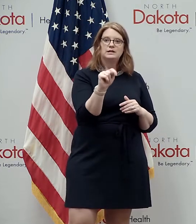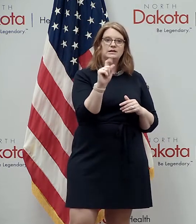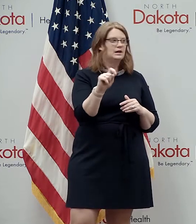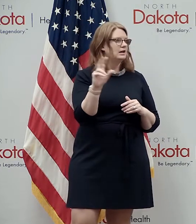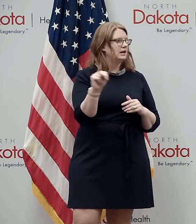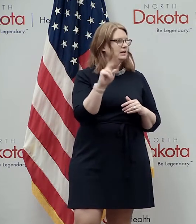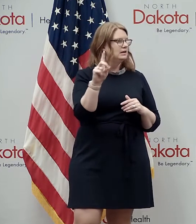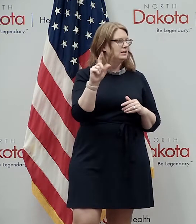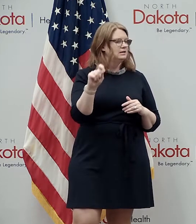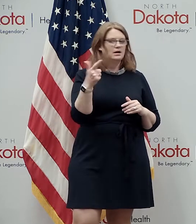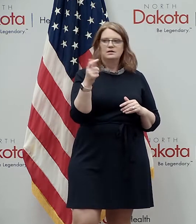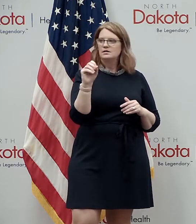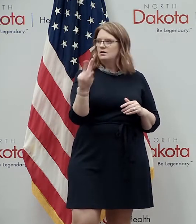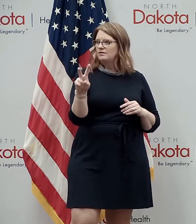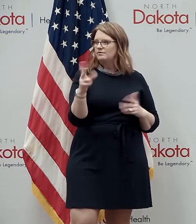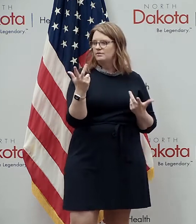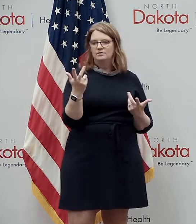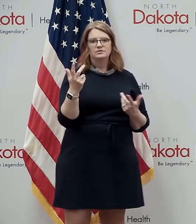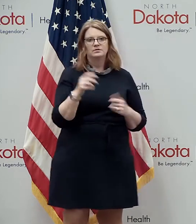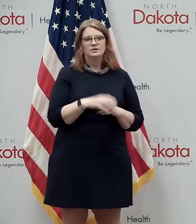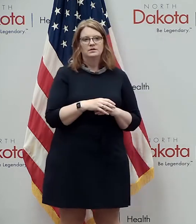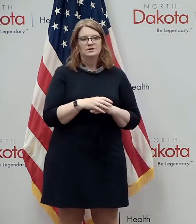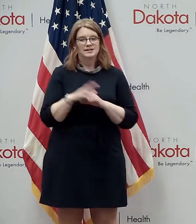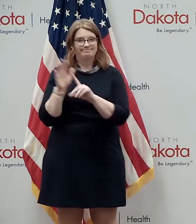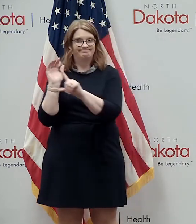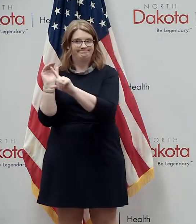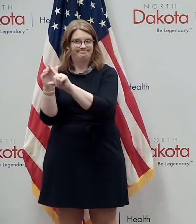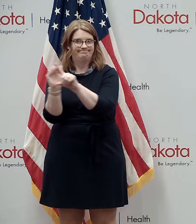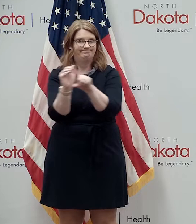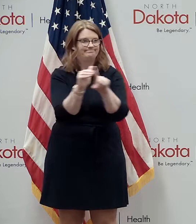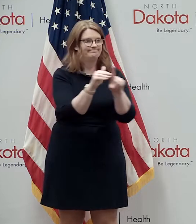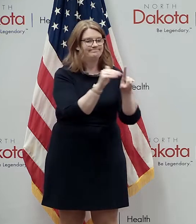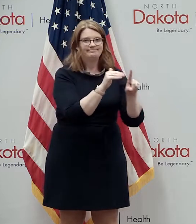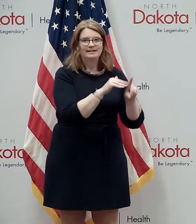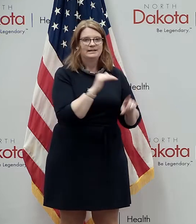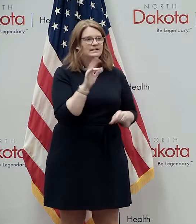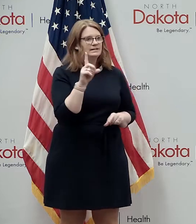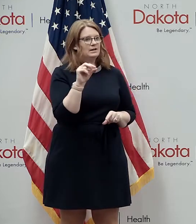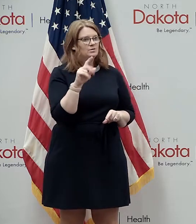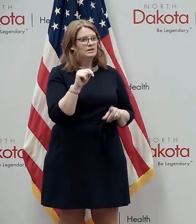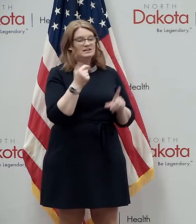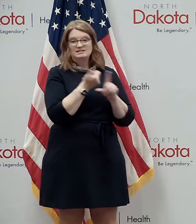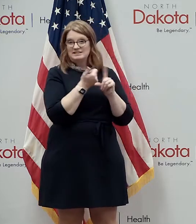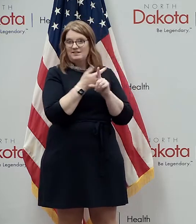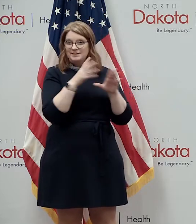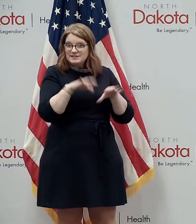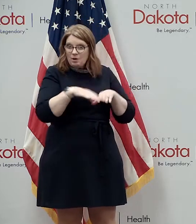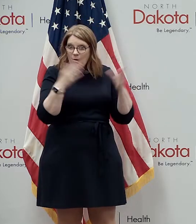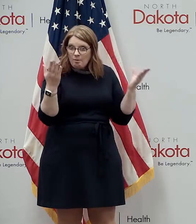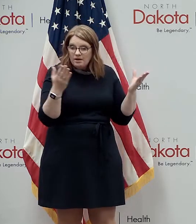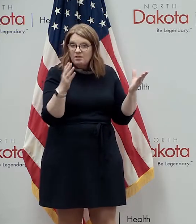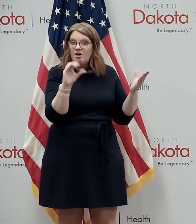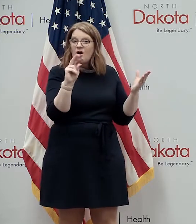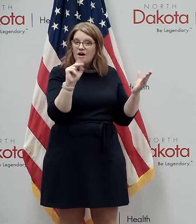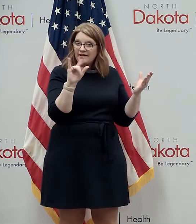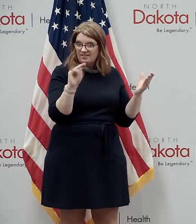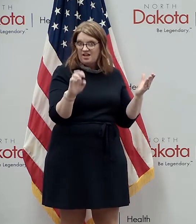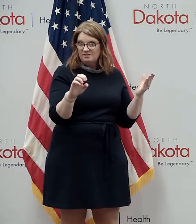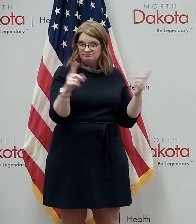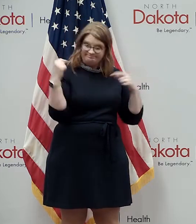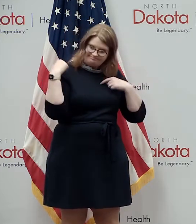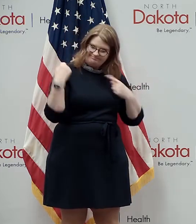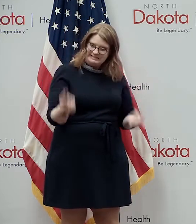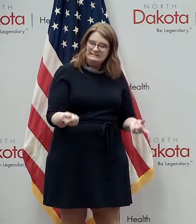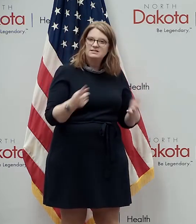.gov and again some other reminders that dot has remained open for online and essential services throughout the entire